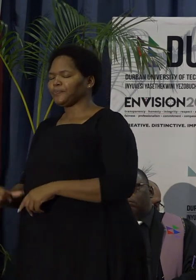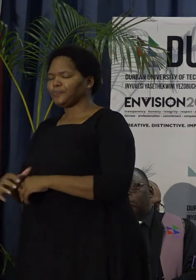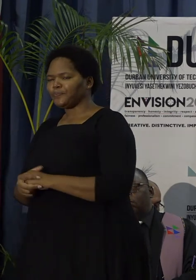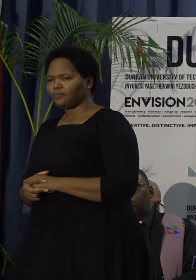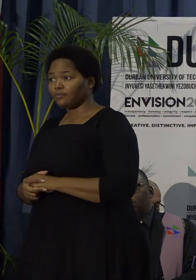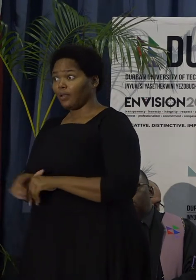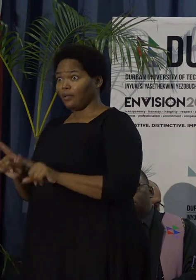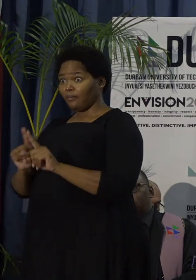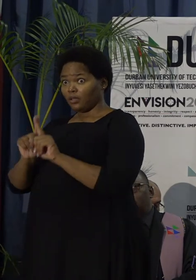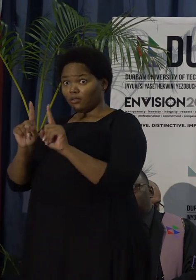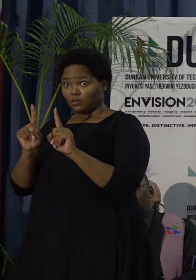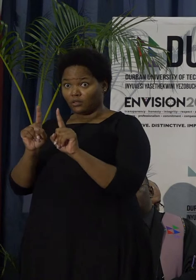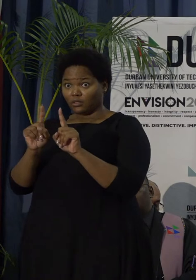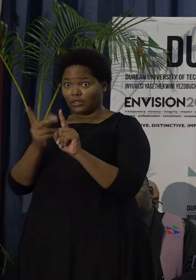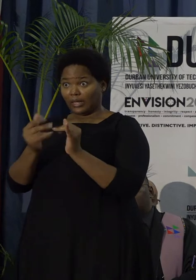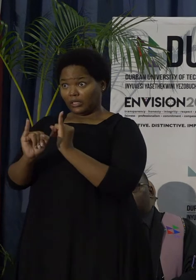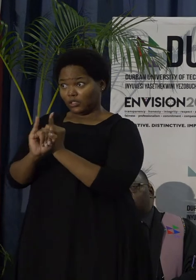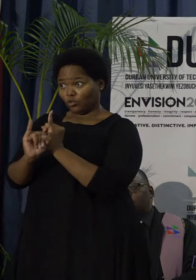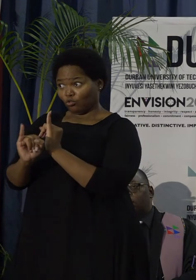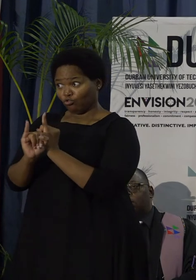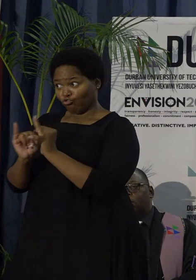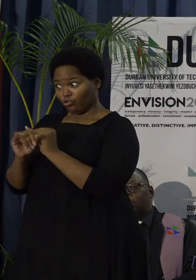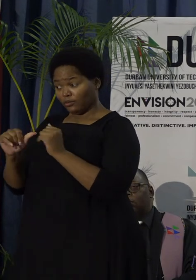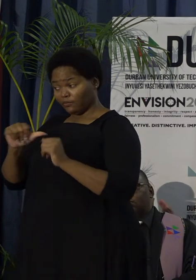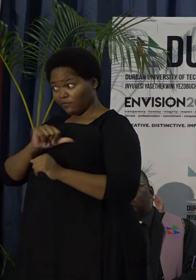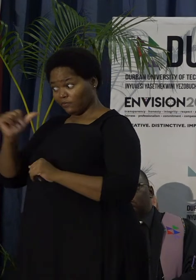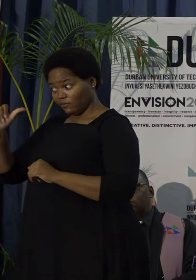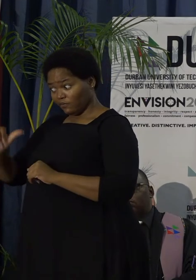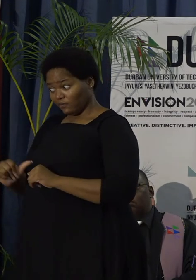If you go to any institution in China, and I've been to many,